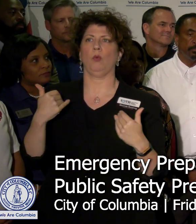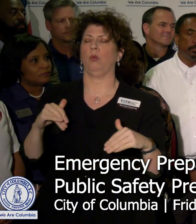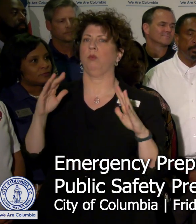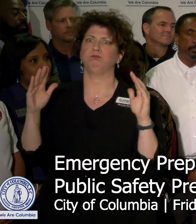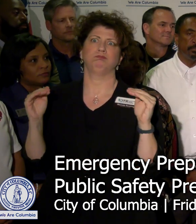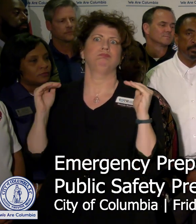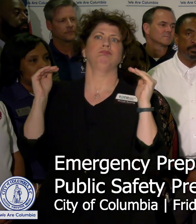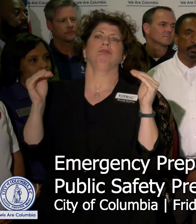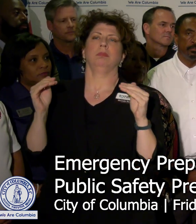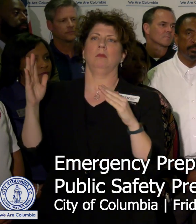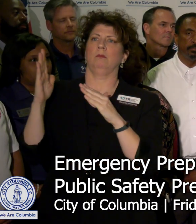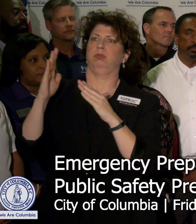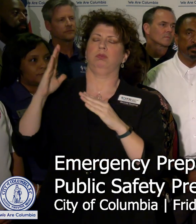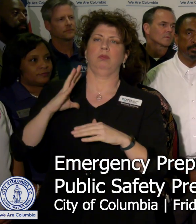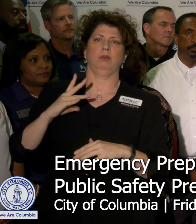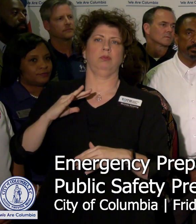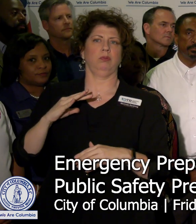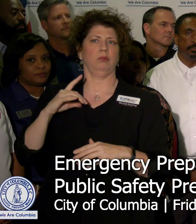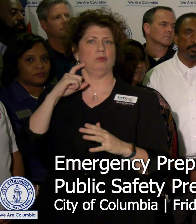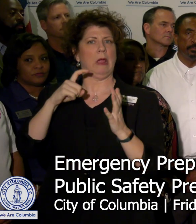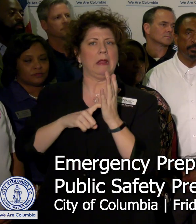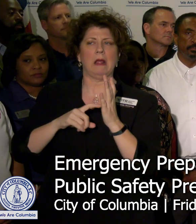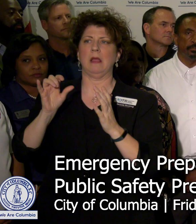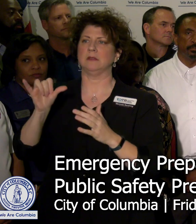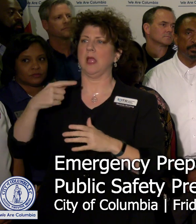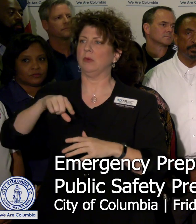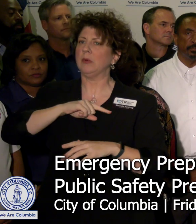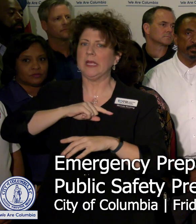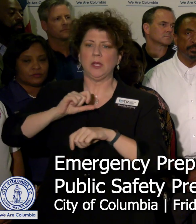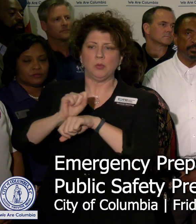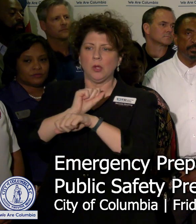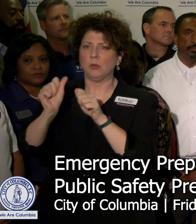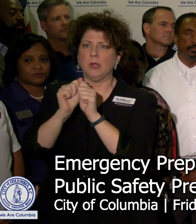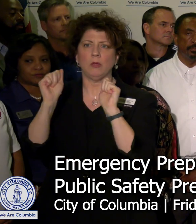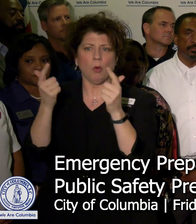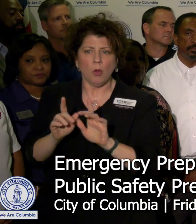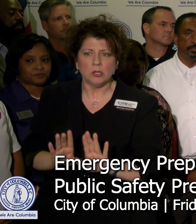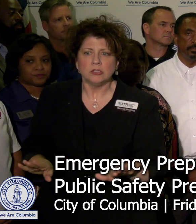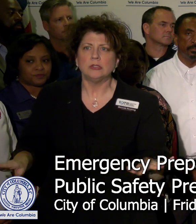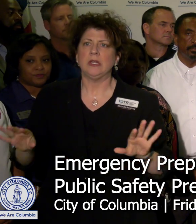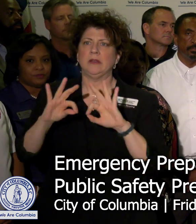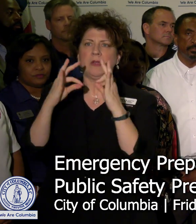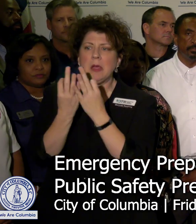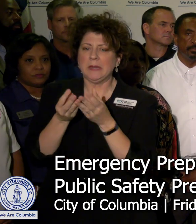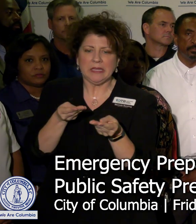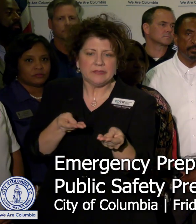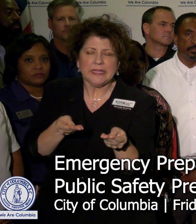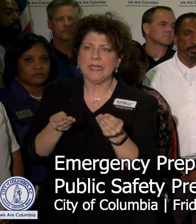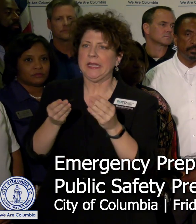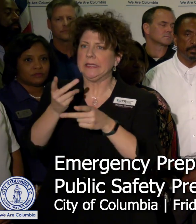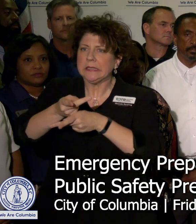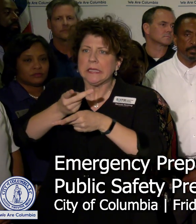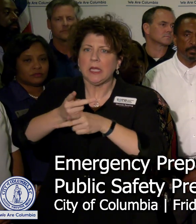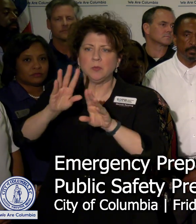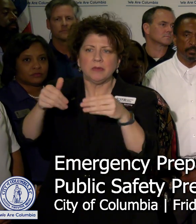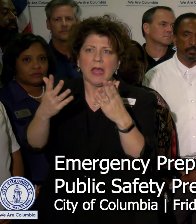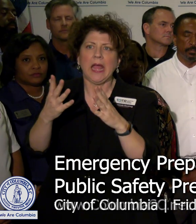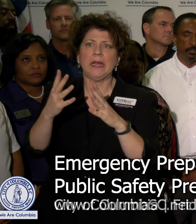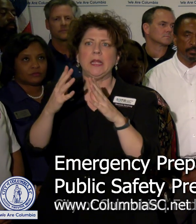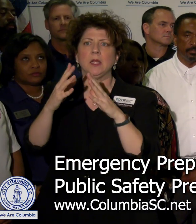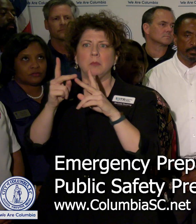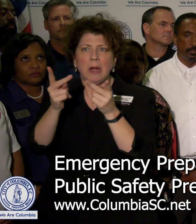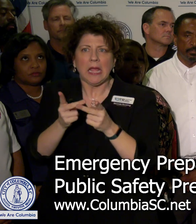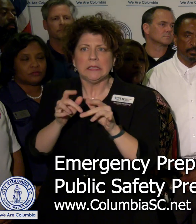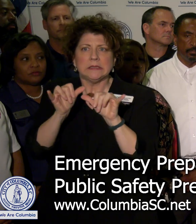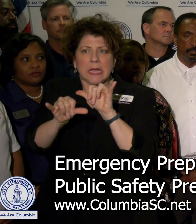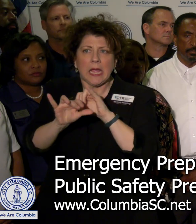recognizing that they serve the needs of the entire child, entire family, feeding and sheltering our citizens from here in Richland County,